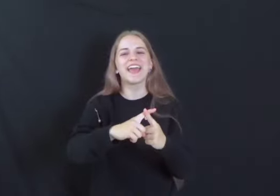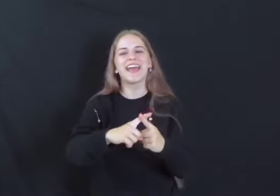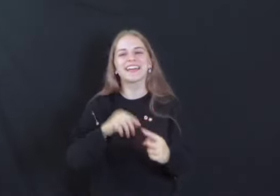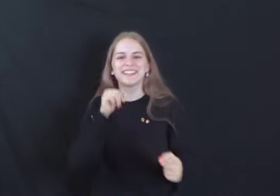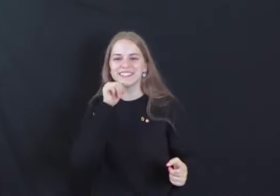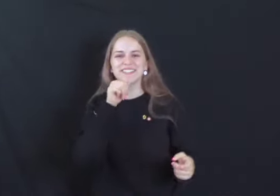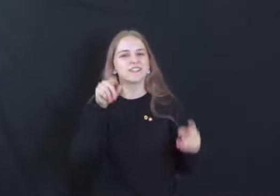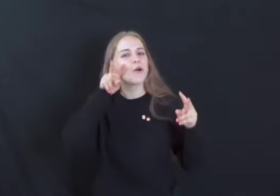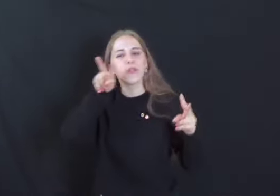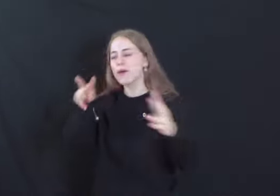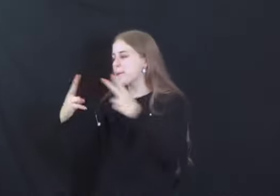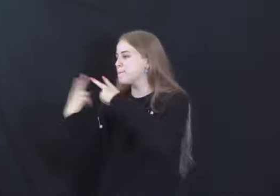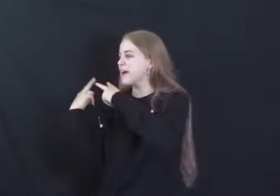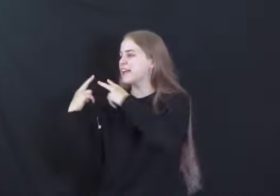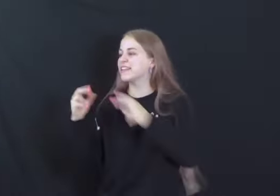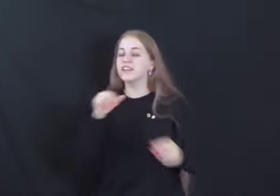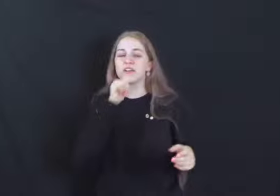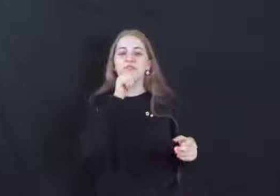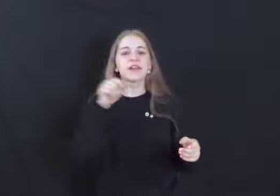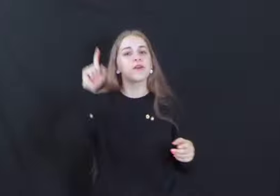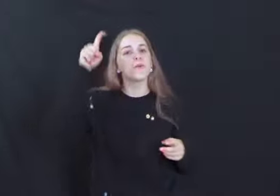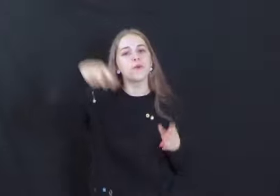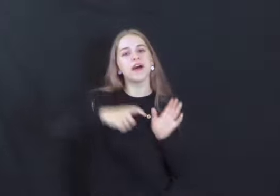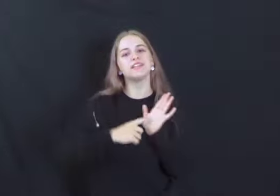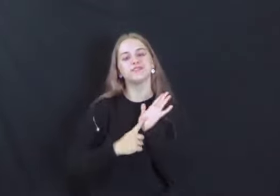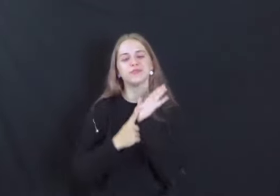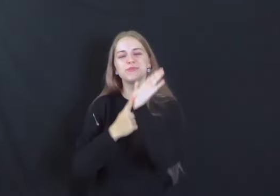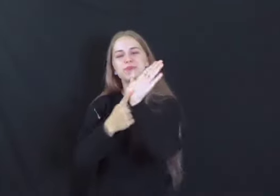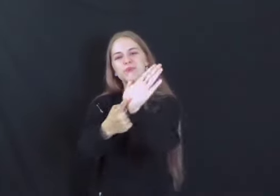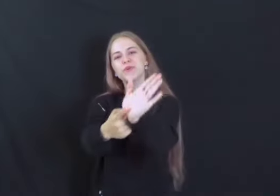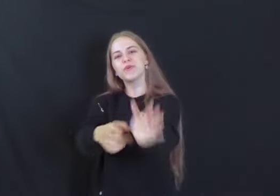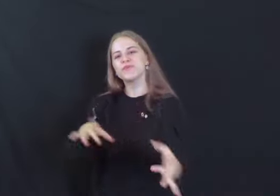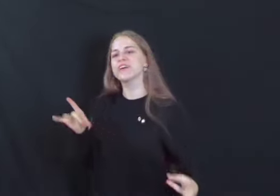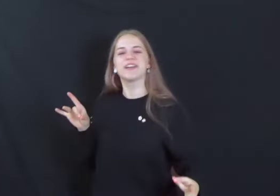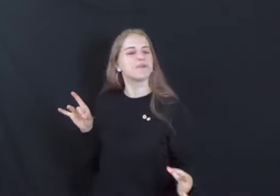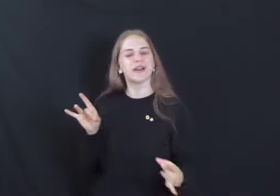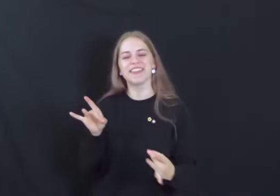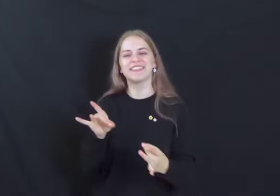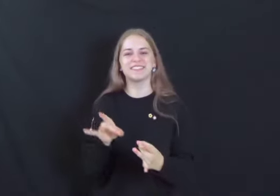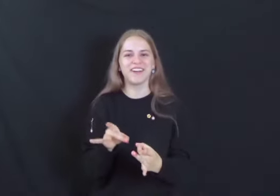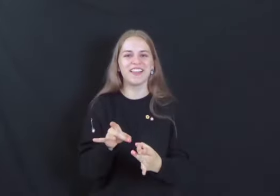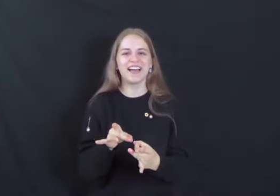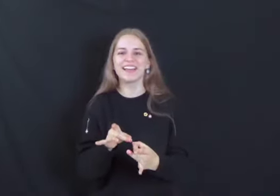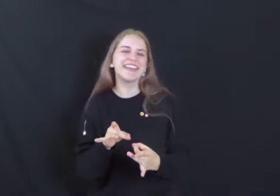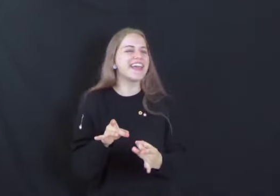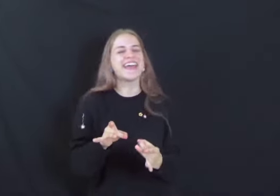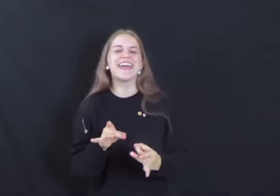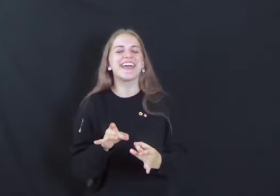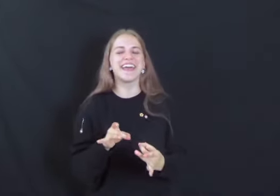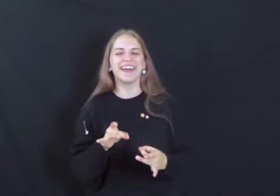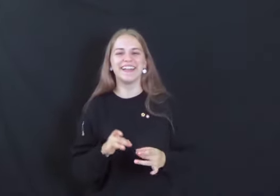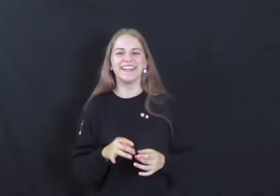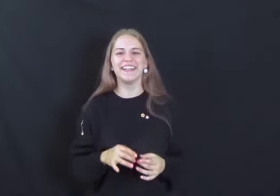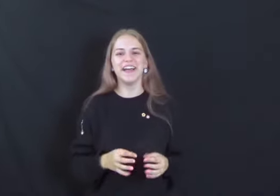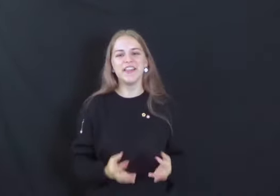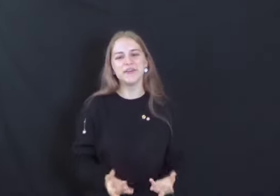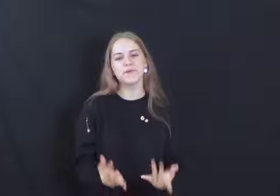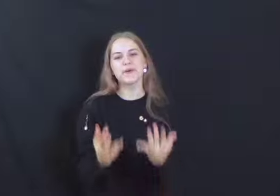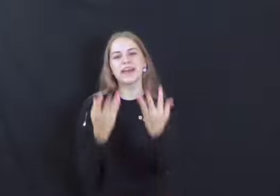yeah, cause there's no looking back There ain't no one to prove We don't get this a lot Yeah So it